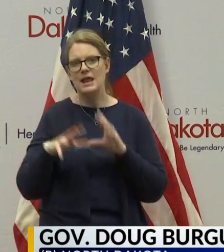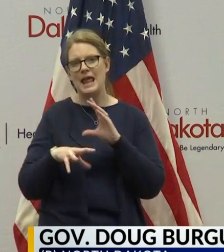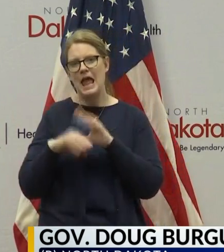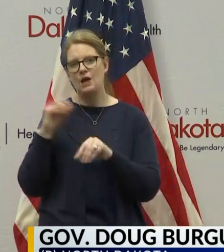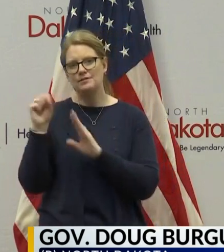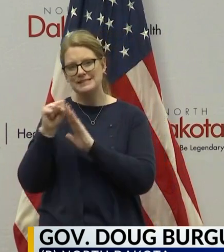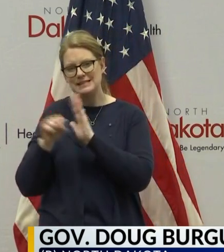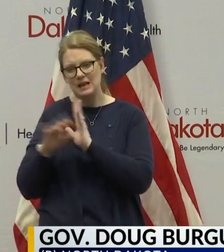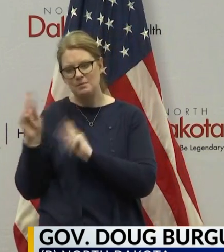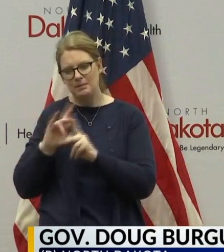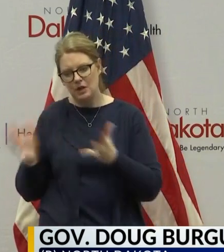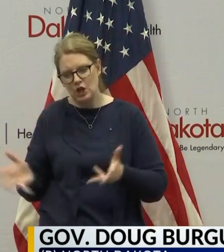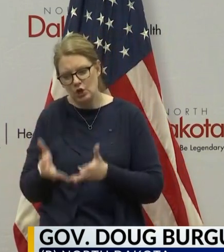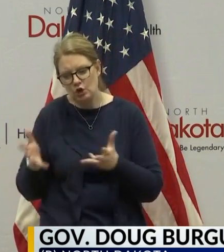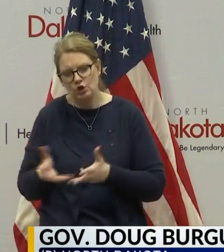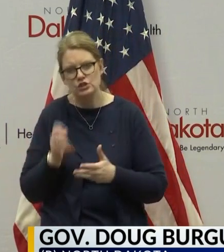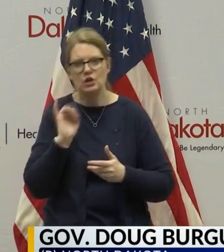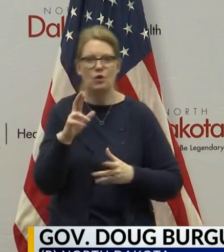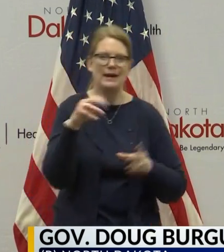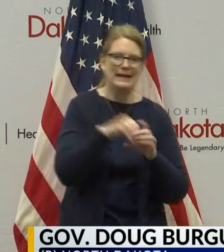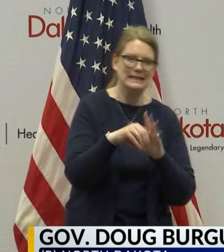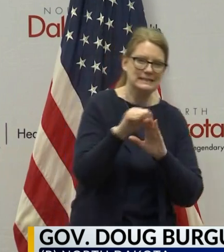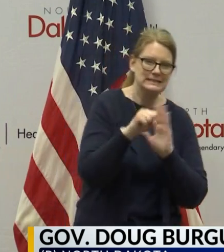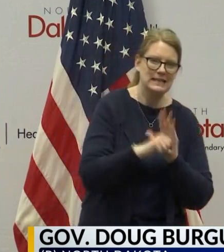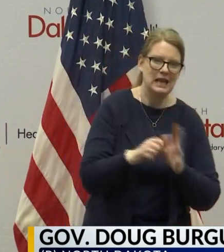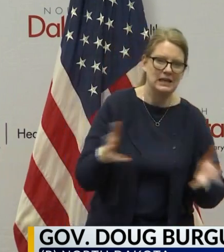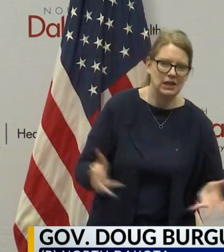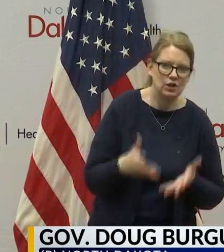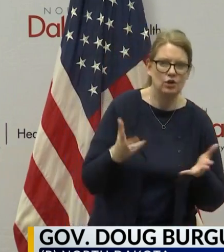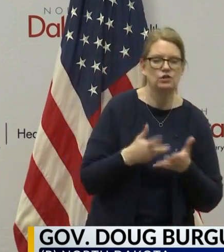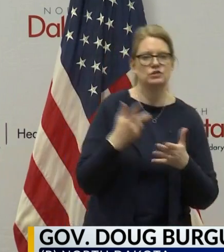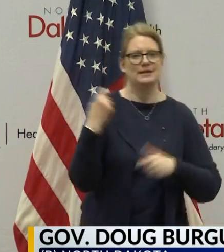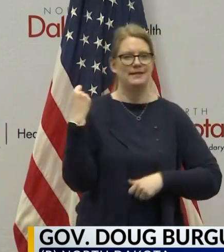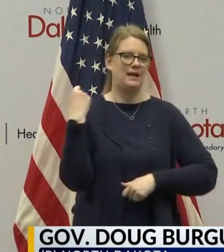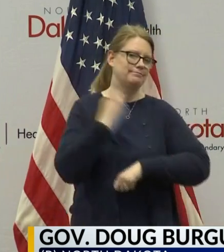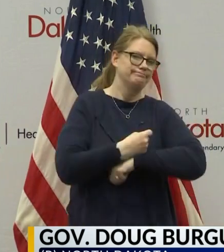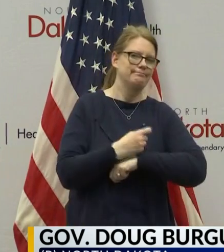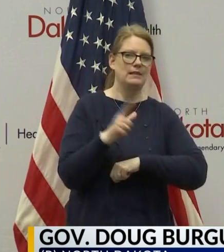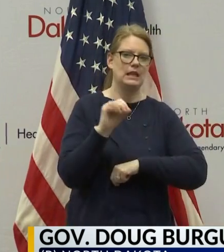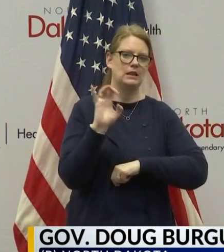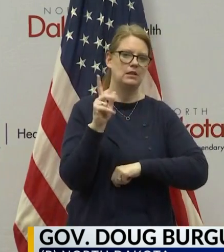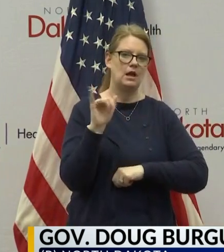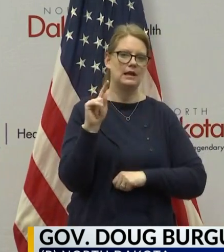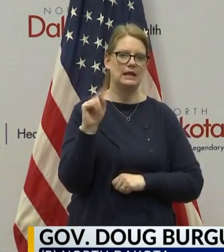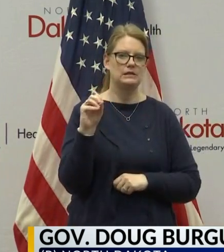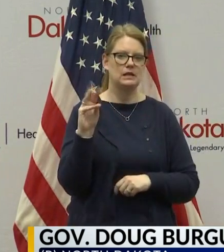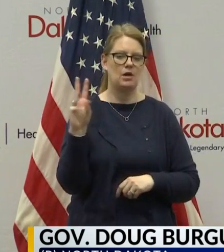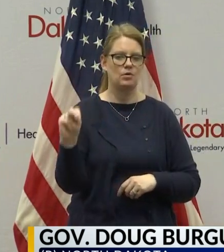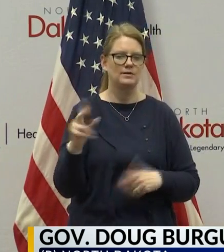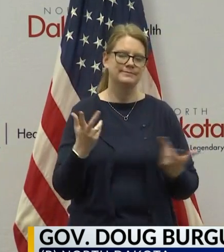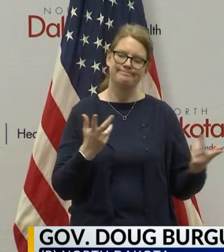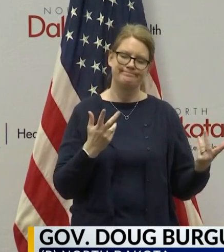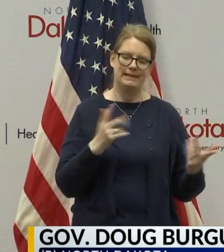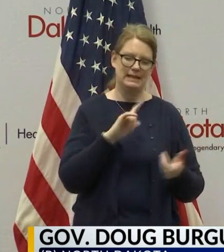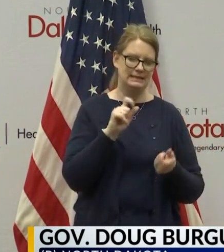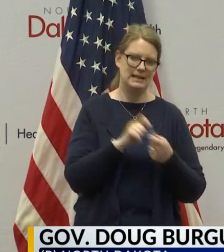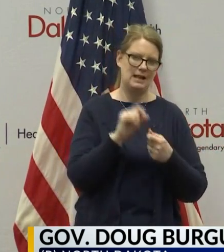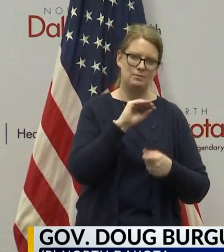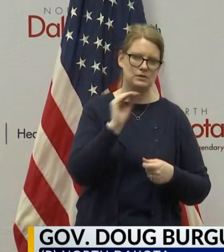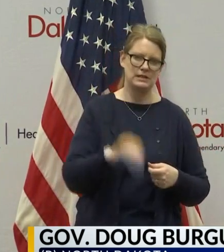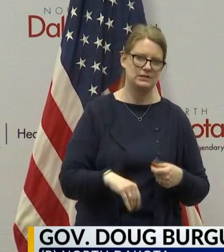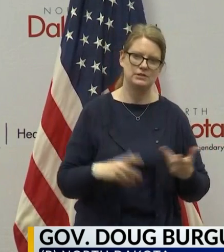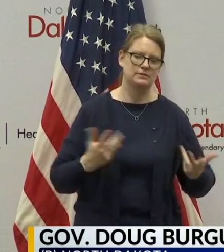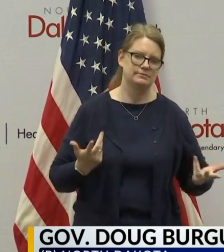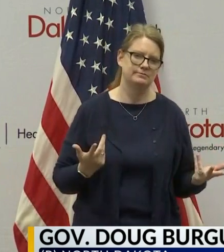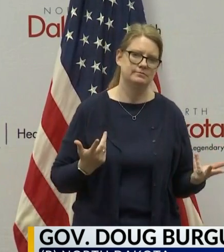state? Dave, good question. I don't have explicit percentages on that. We're, we're trying